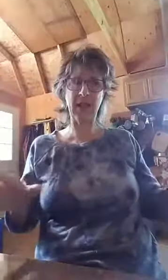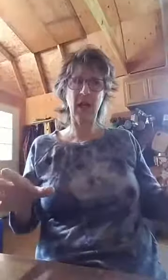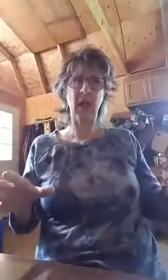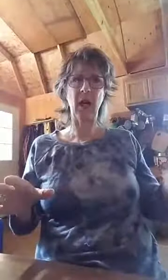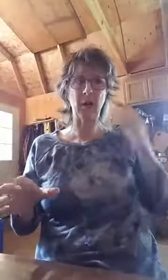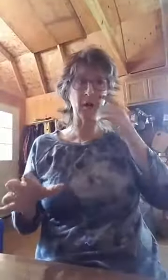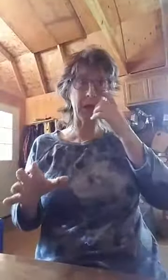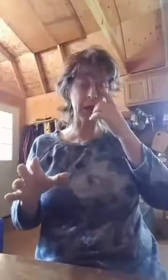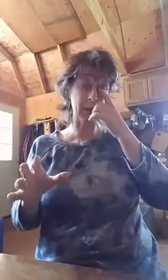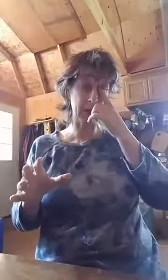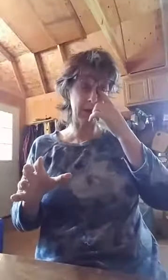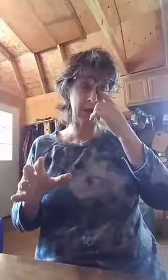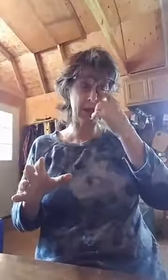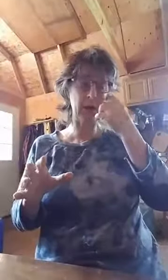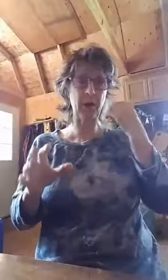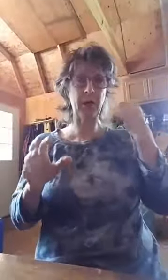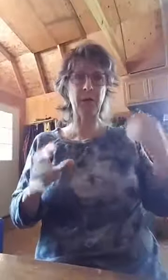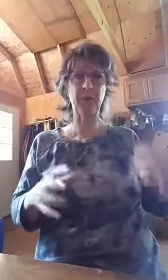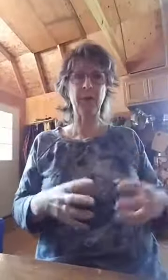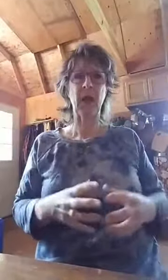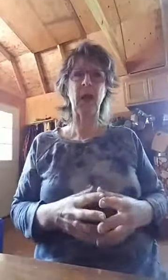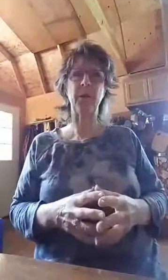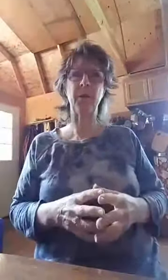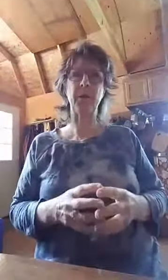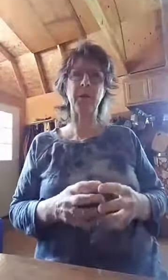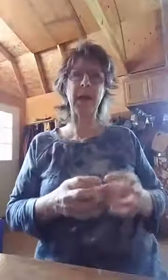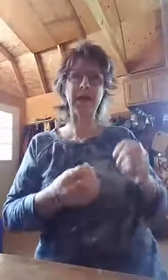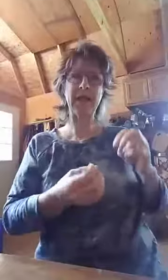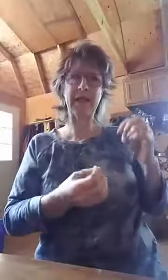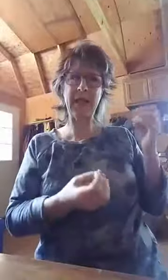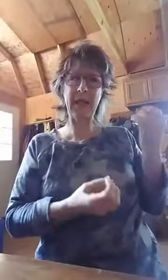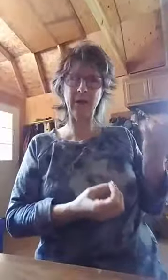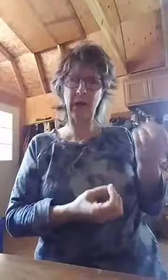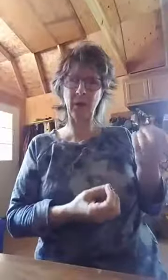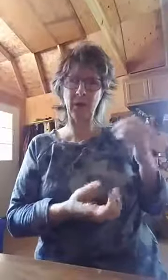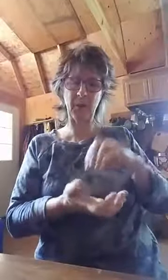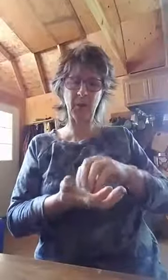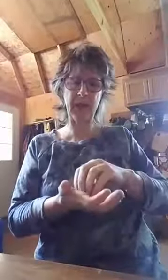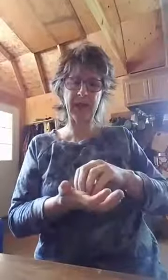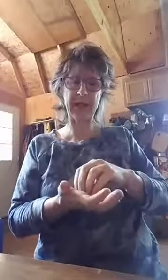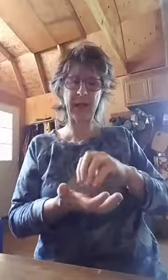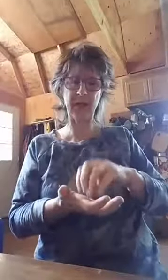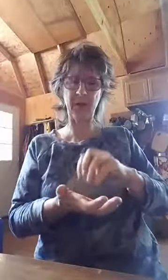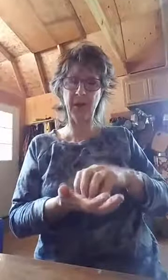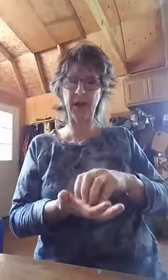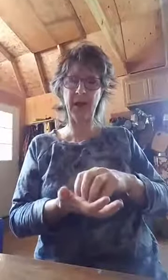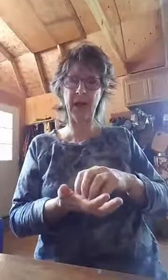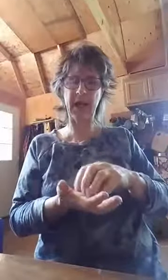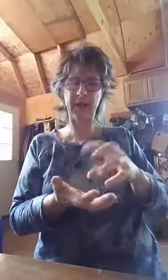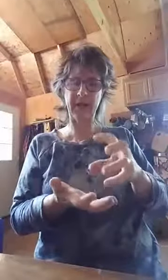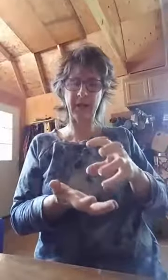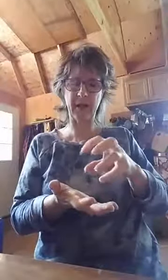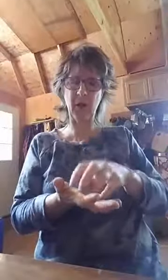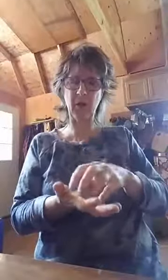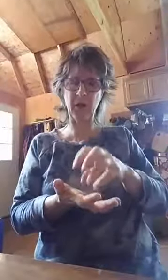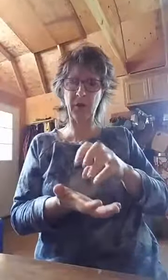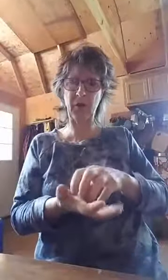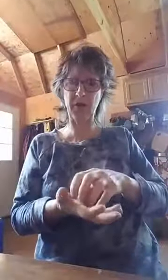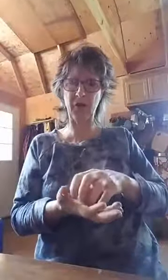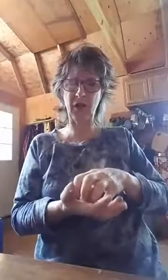um, when he was on the earth, um, that DNA record was put inside of Mary and covered with the flesh of